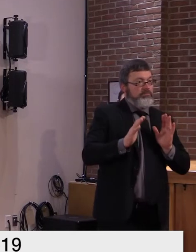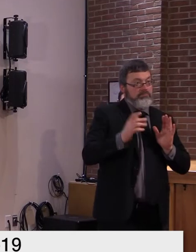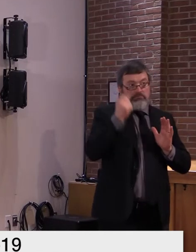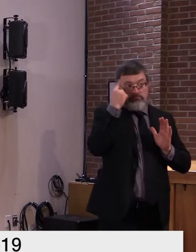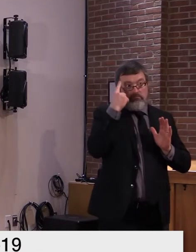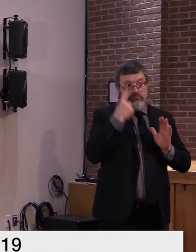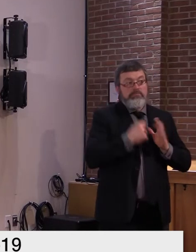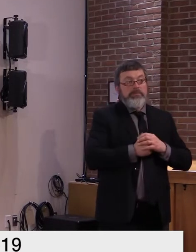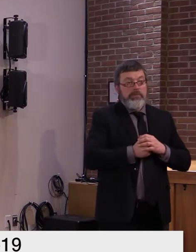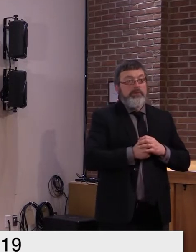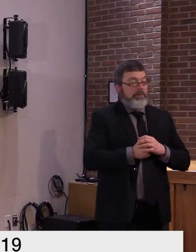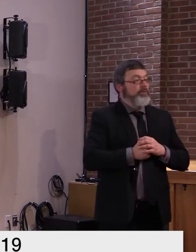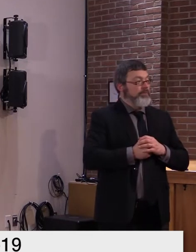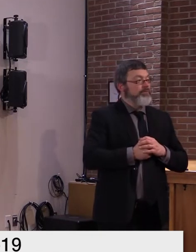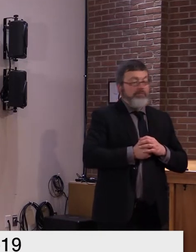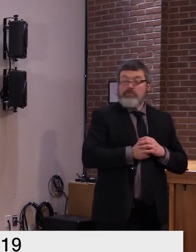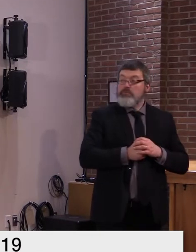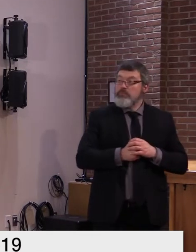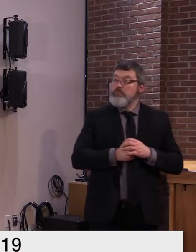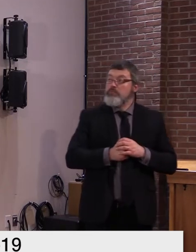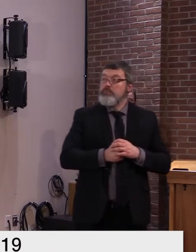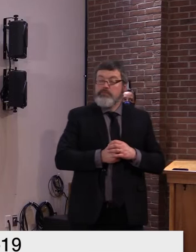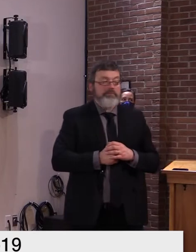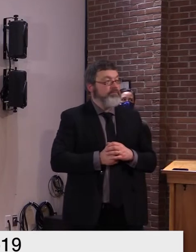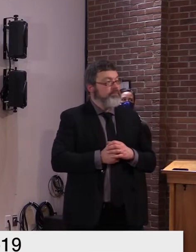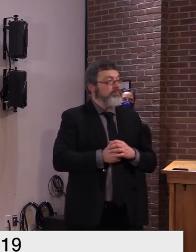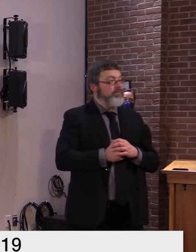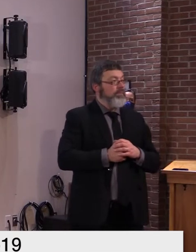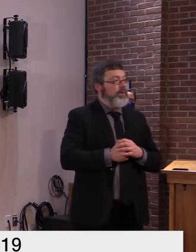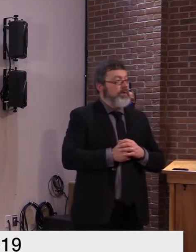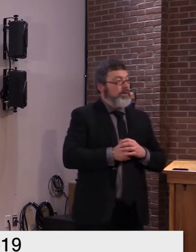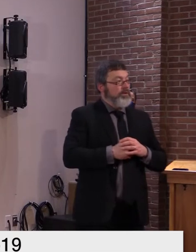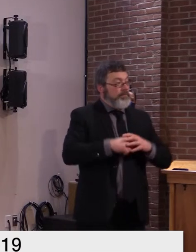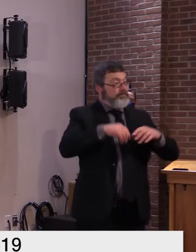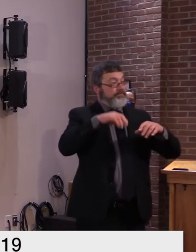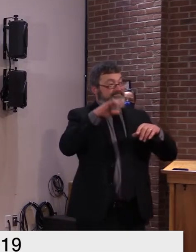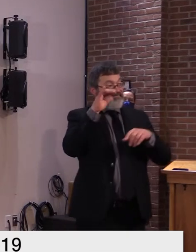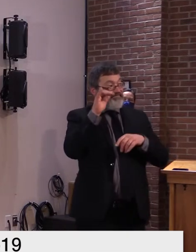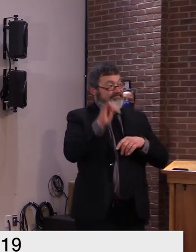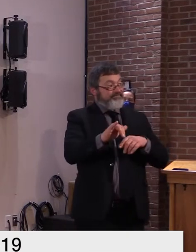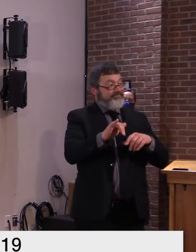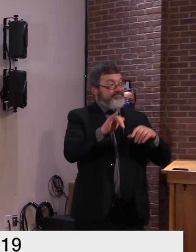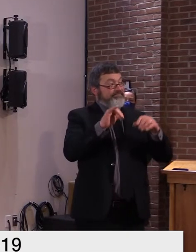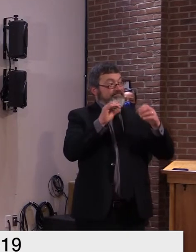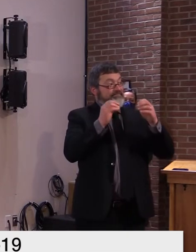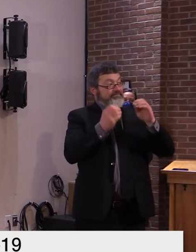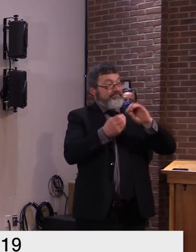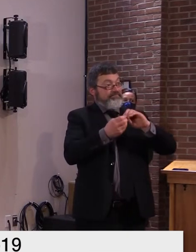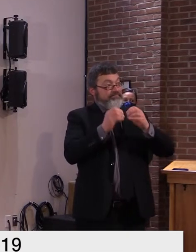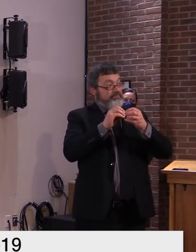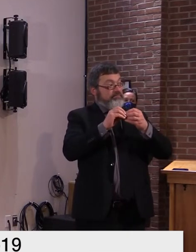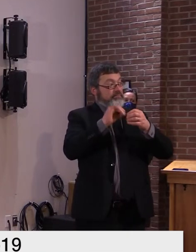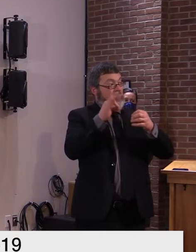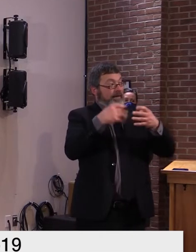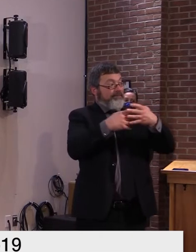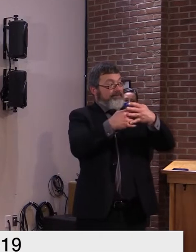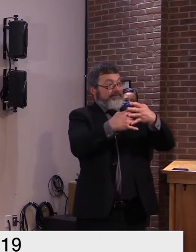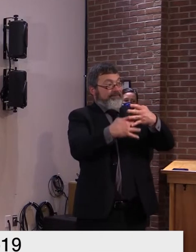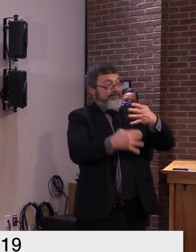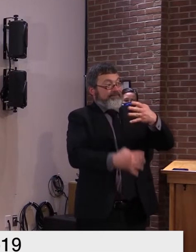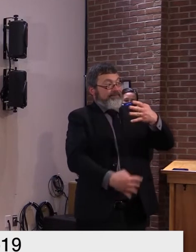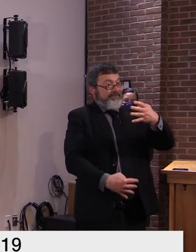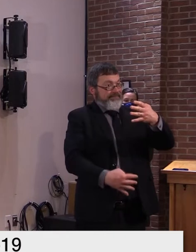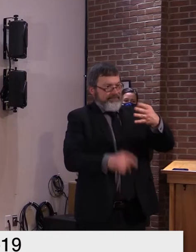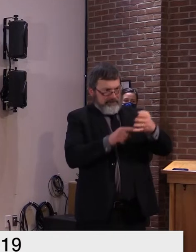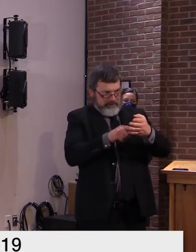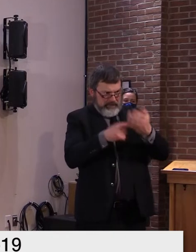unfortunately the number that appears on your phone that i mentioned on tuesday was a test number the actual correct number that the text will be coming